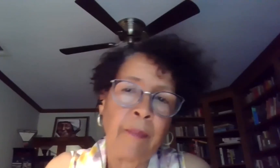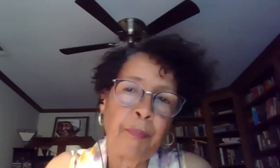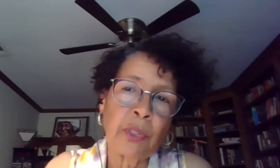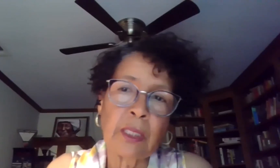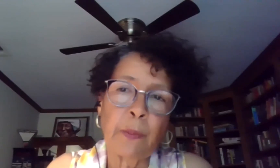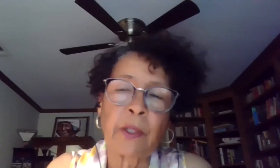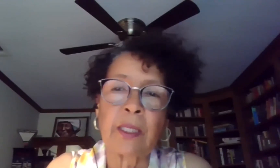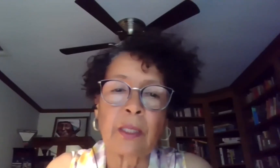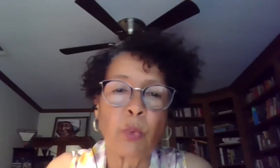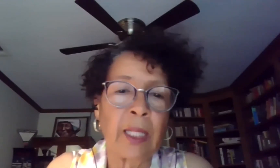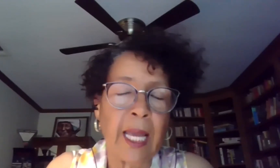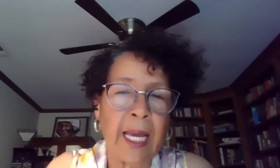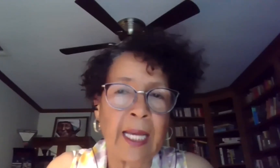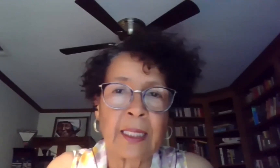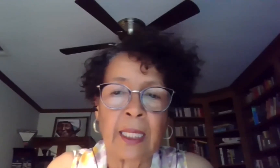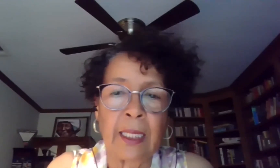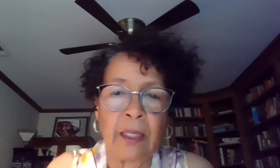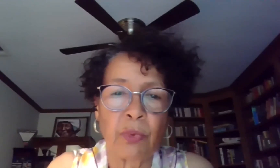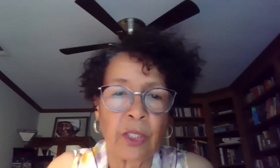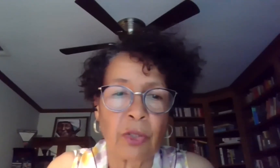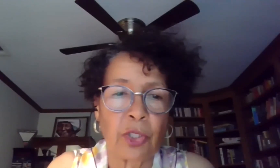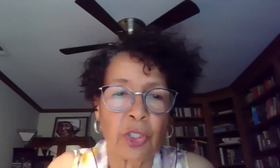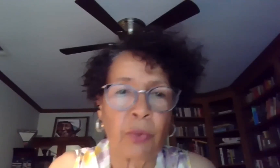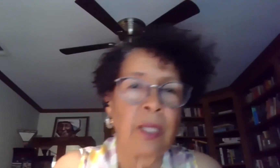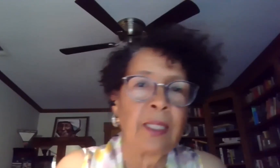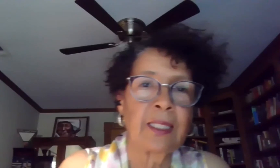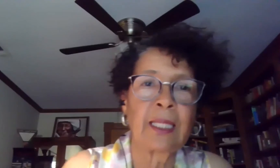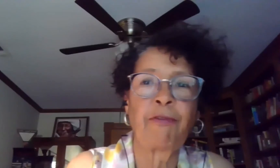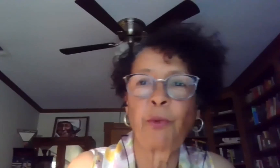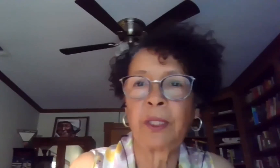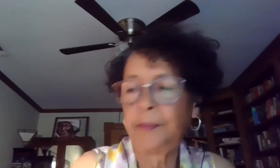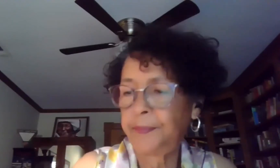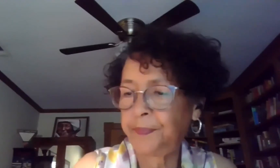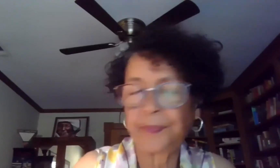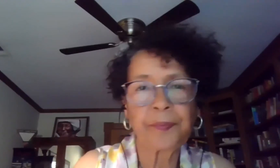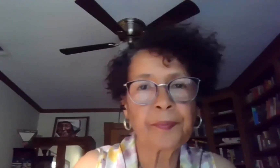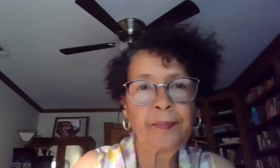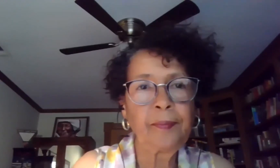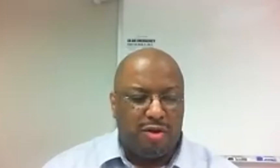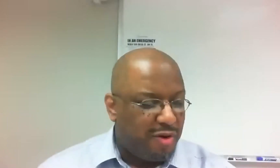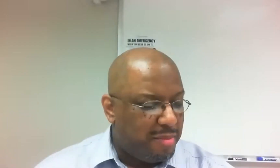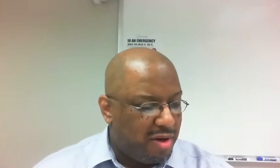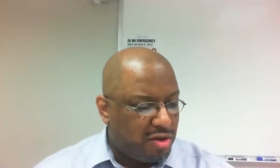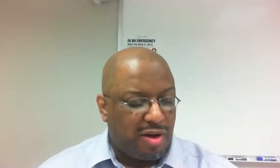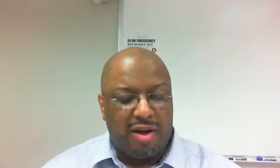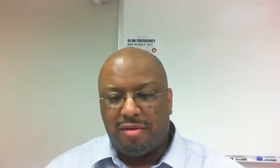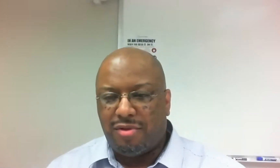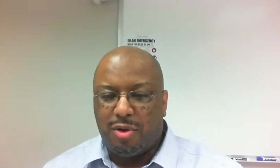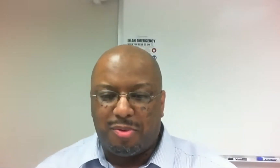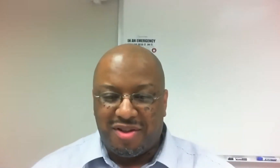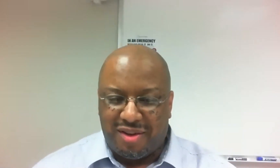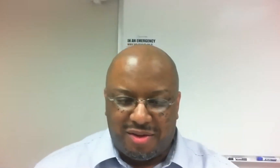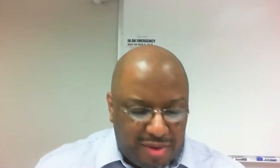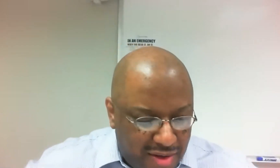personal experience as well as in his research. So, Sid, if you will. Thank you very much. I